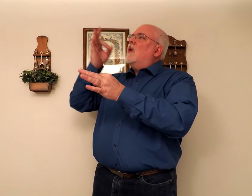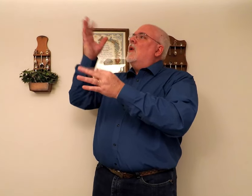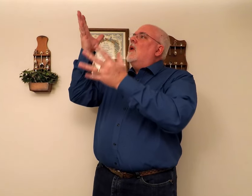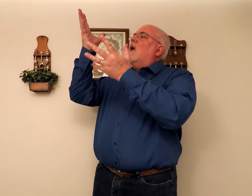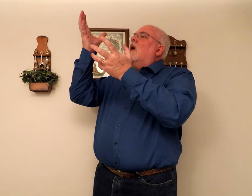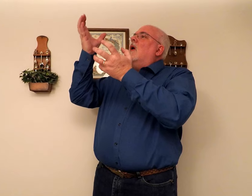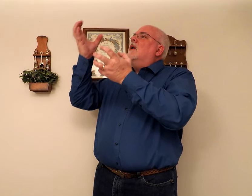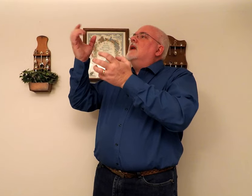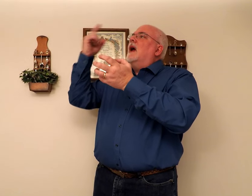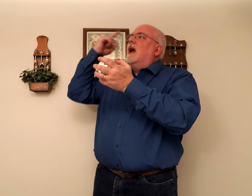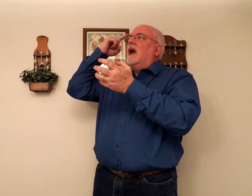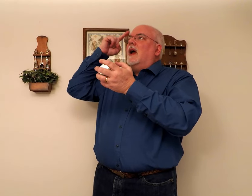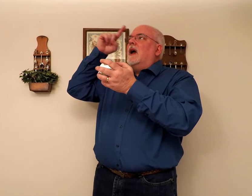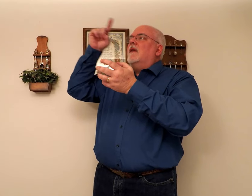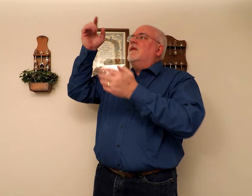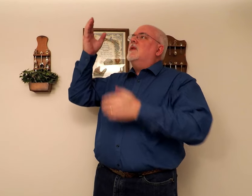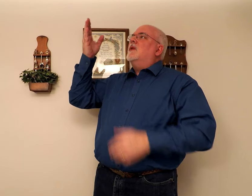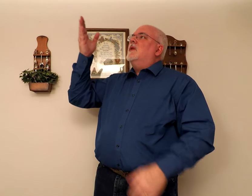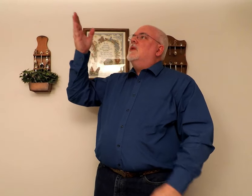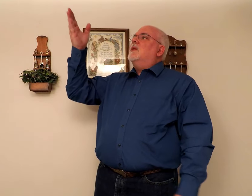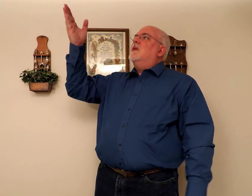longs after you.